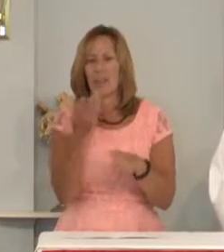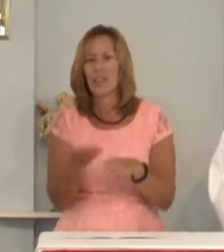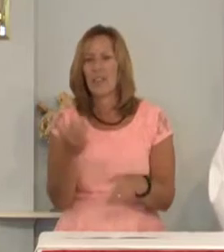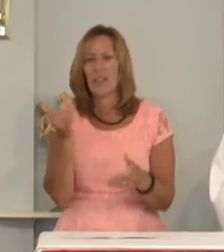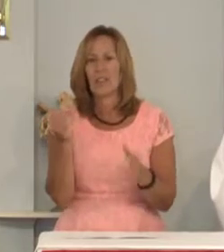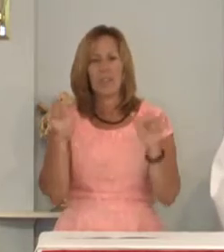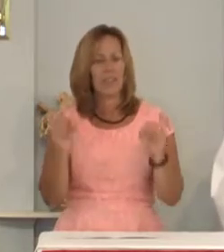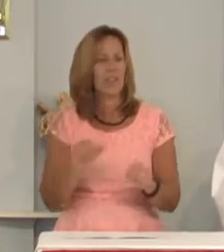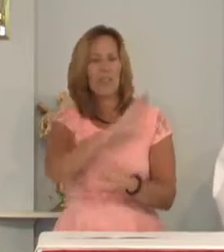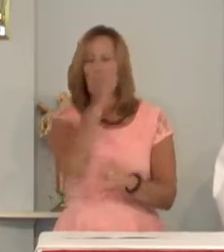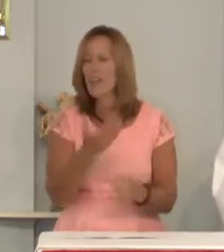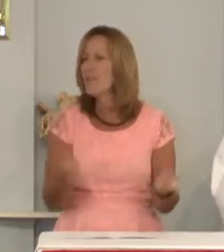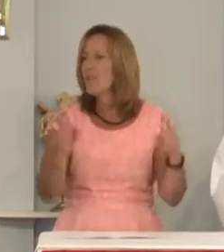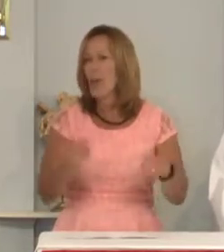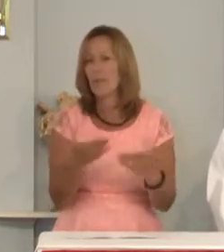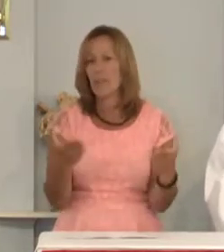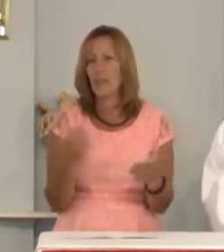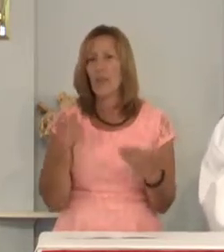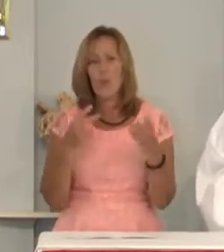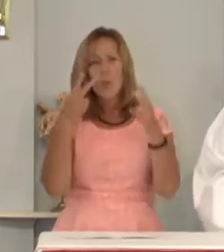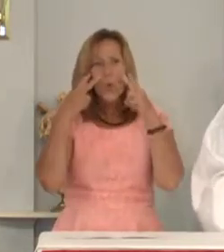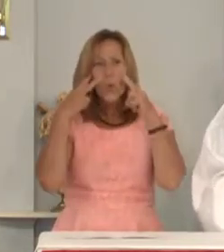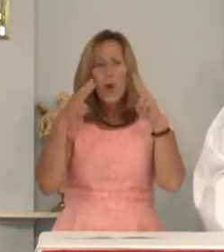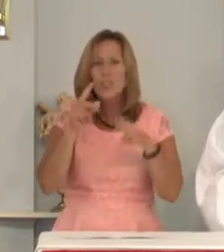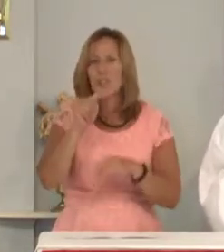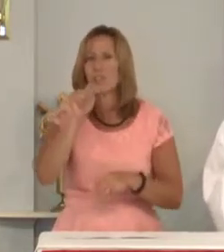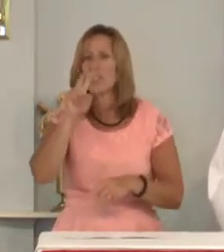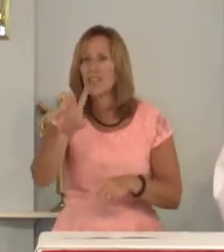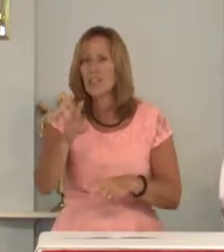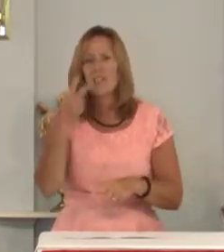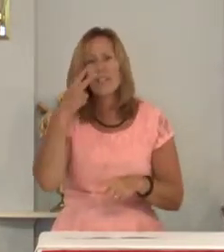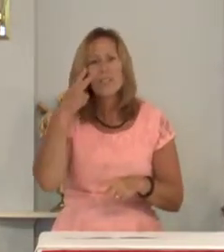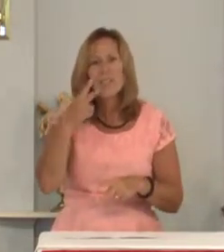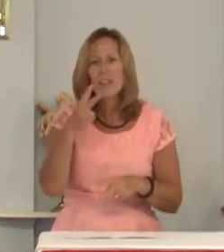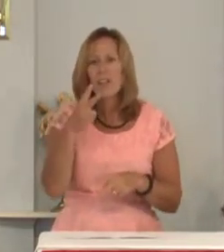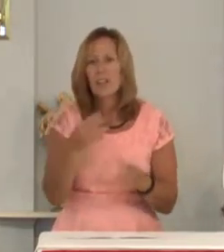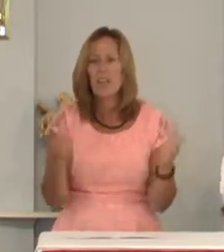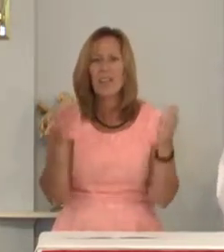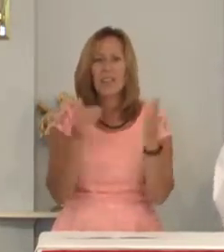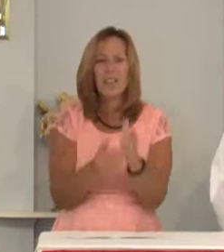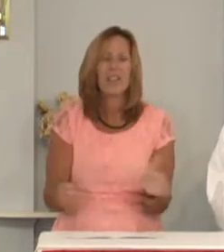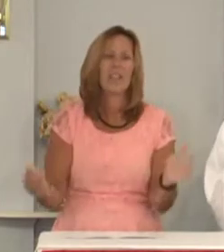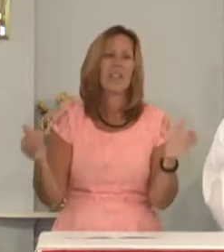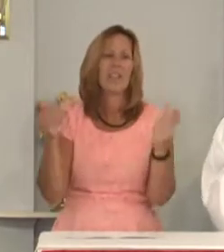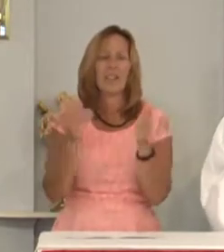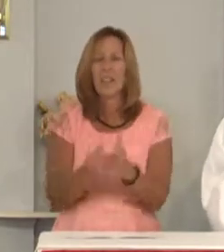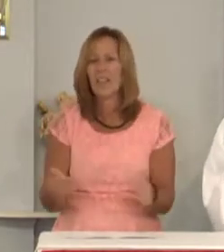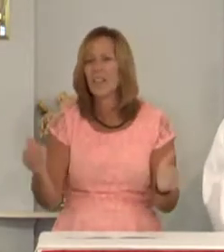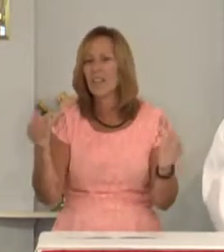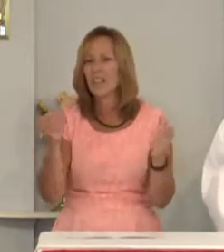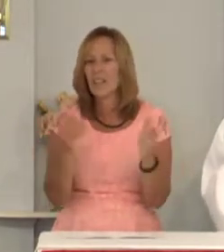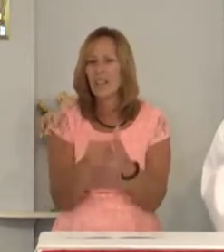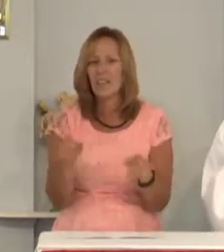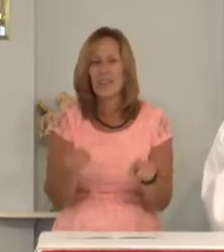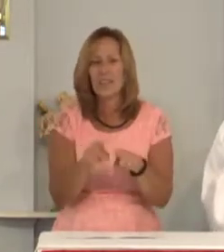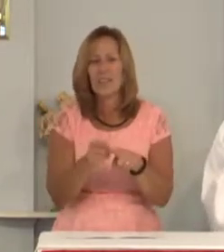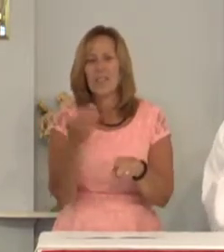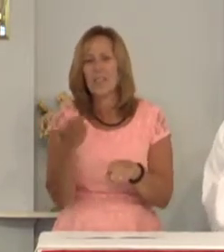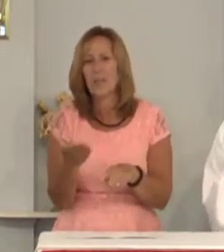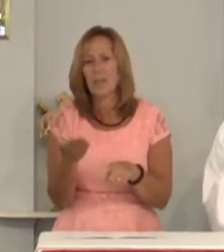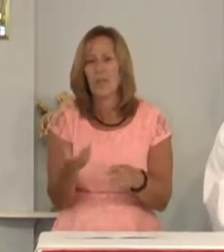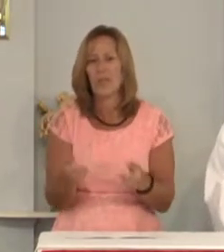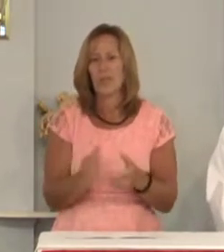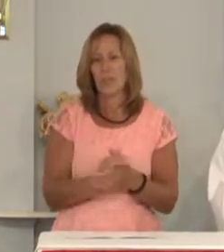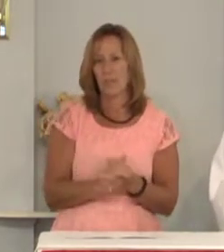could never happen here. We watched on television and saw it replayed over and over and over